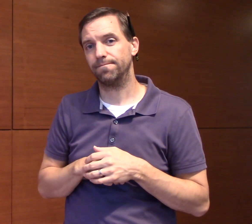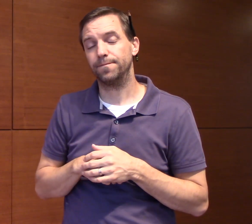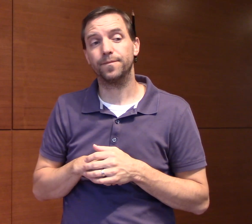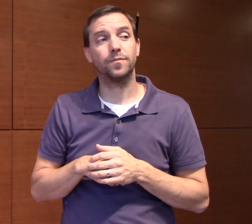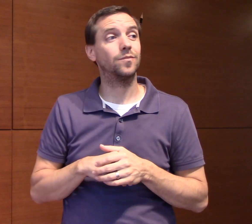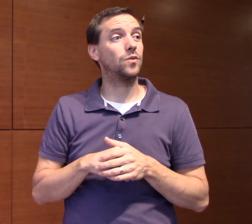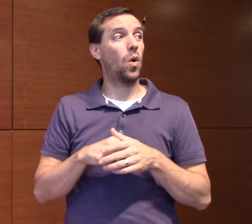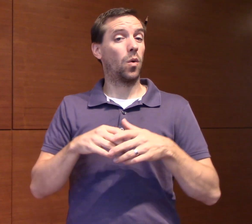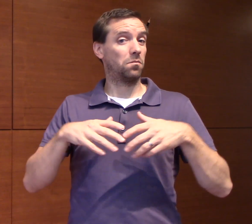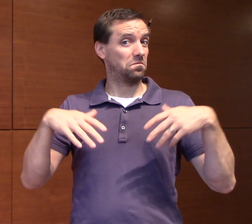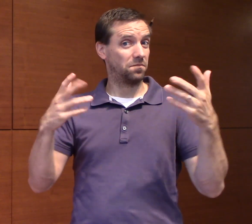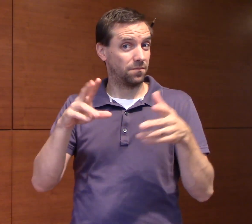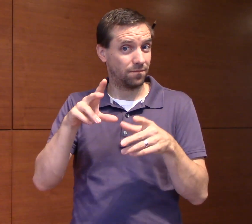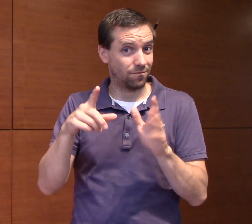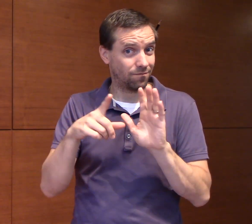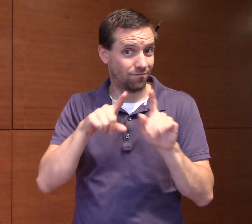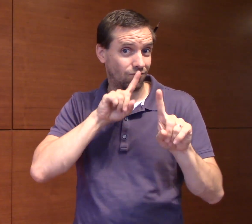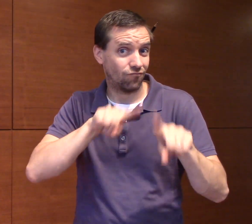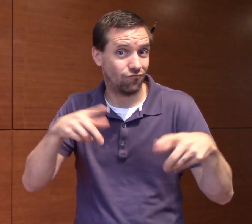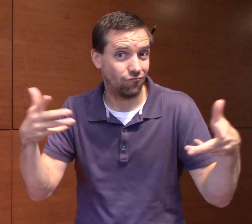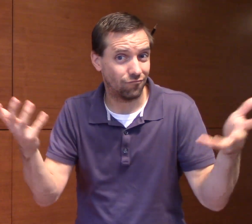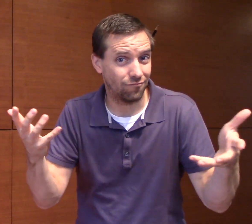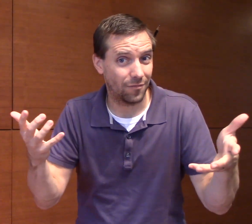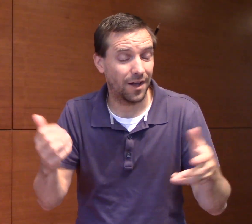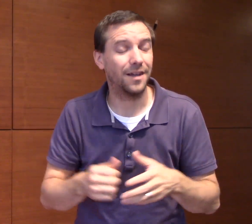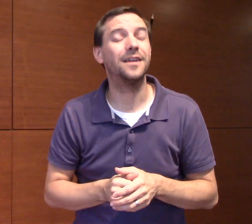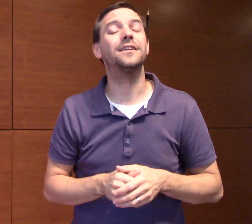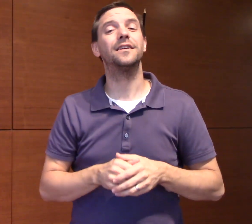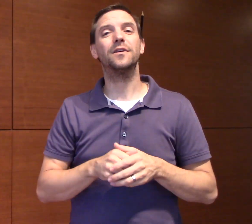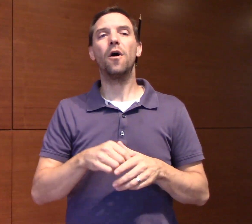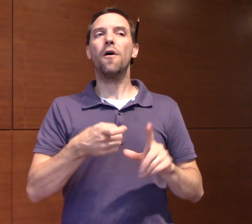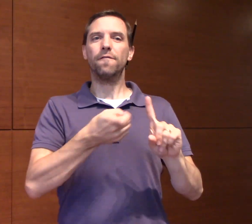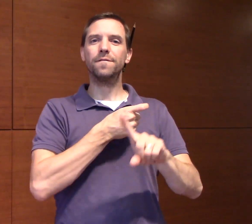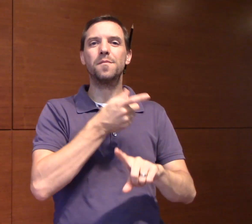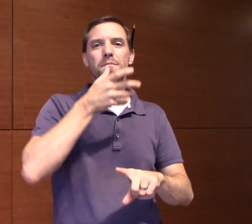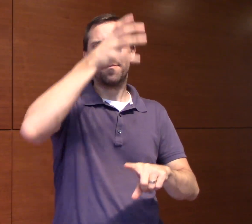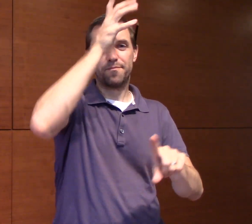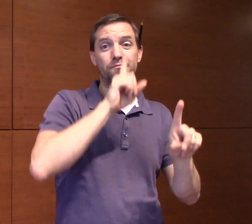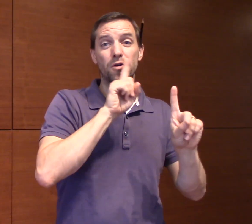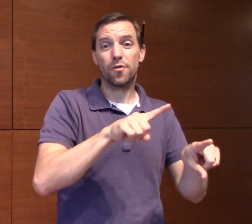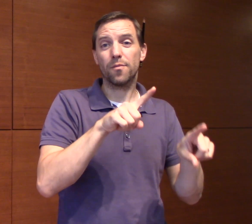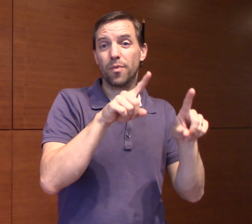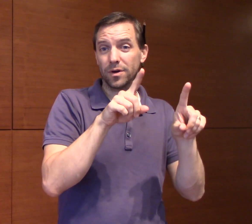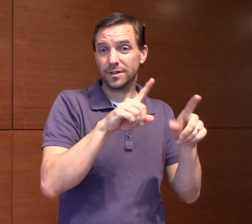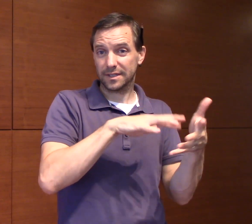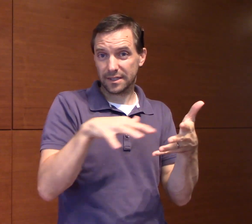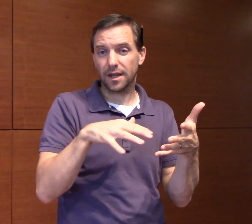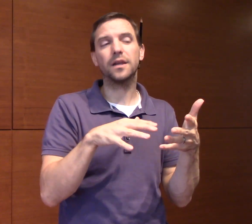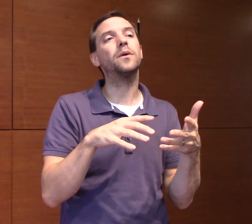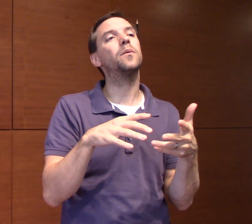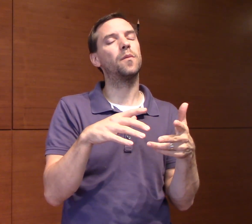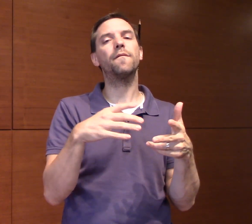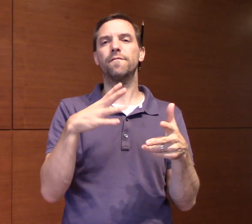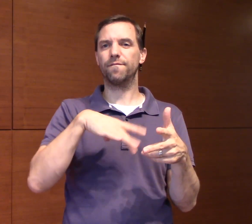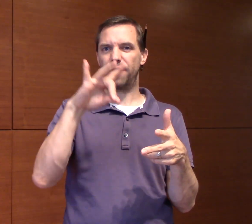it's also known from previous literature that children with cochlear implants tend to be at higher risk of language delay.